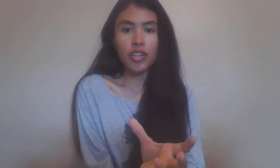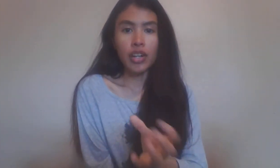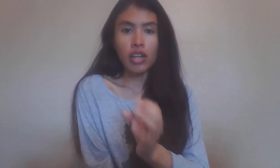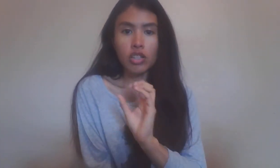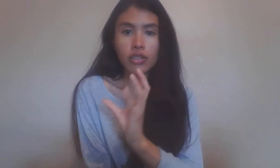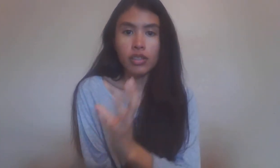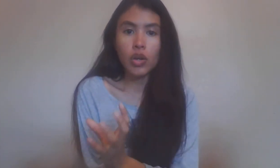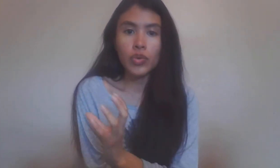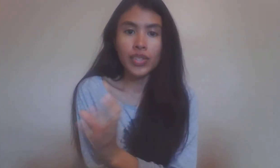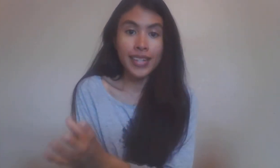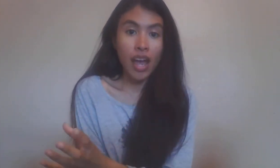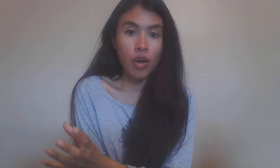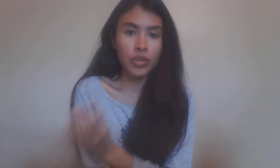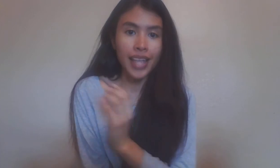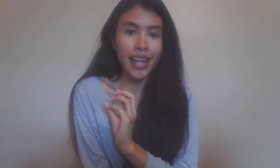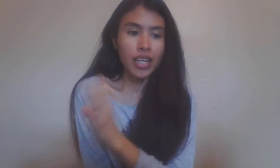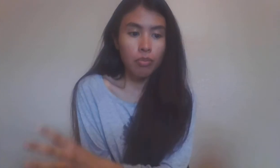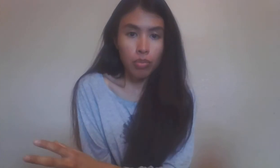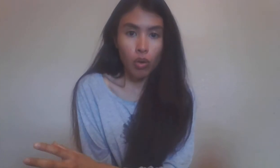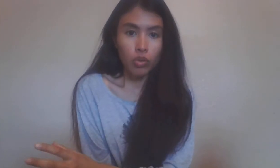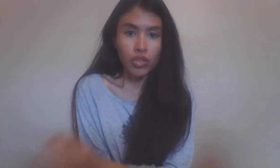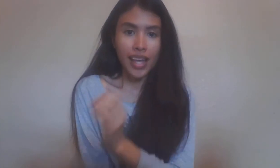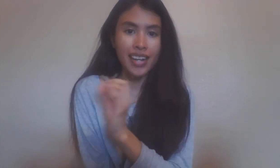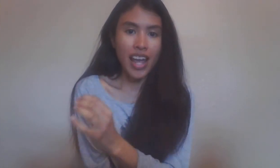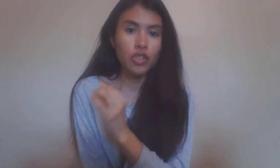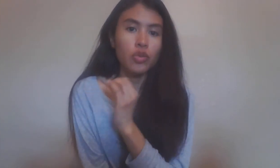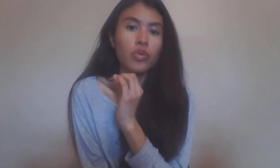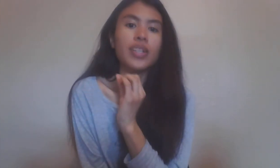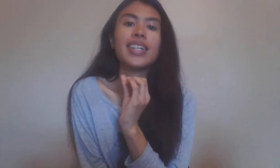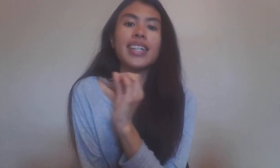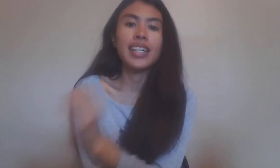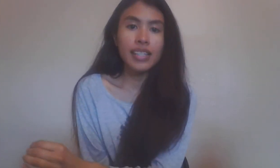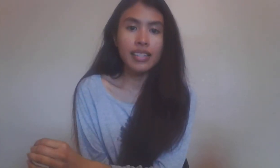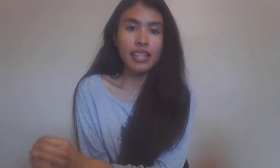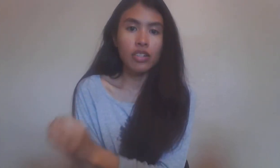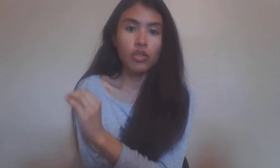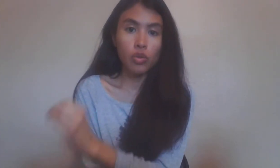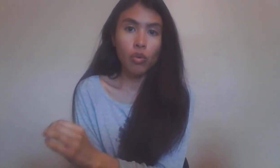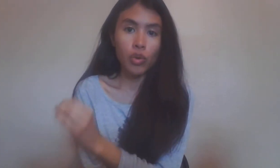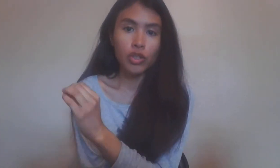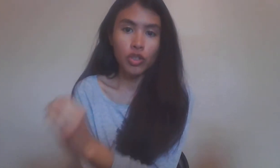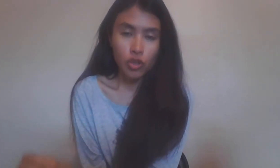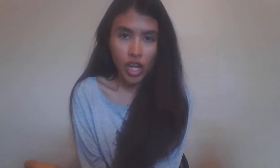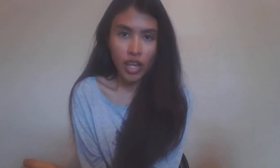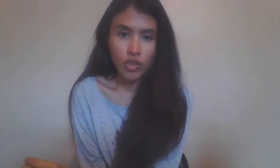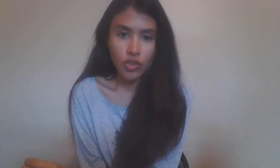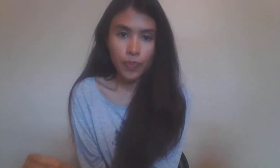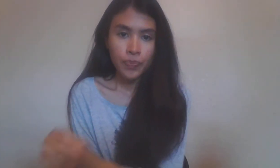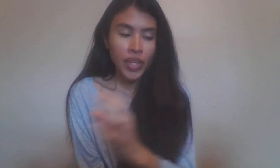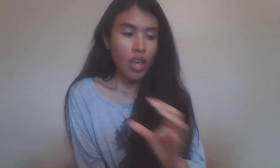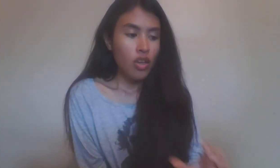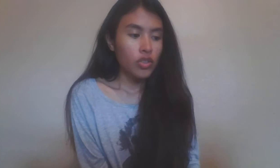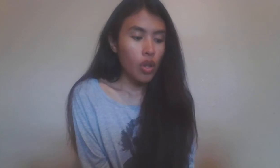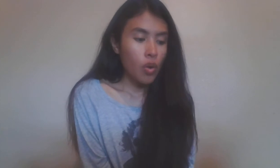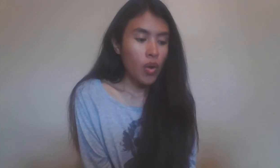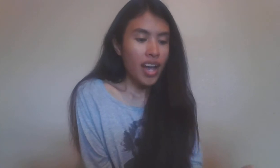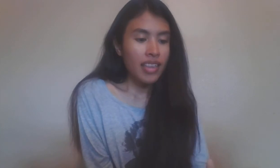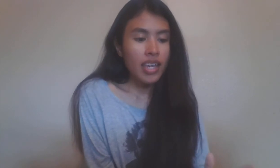slows down that impulse, that natural instinct towards change. So I think